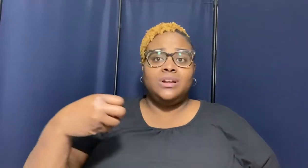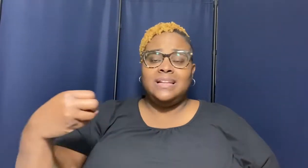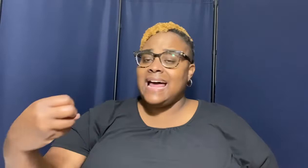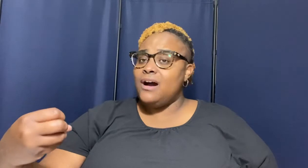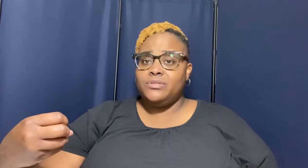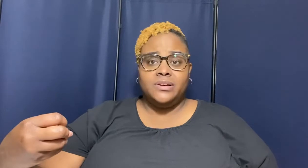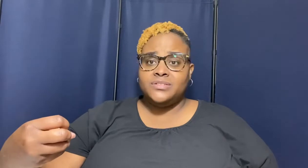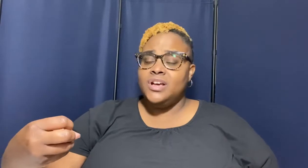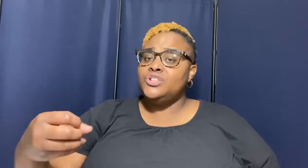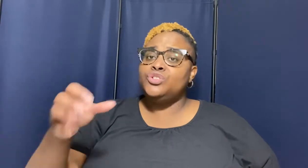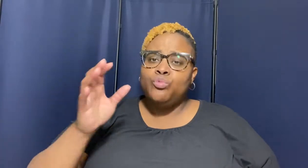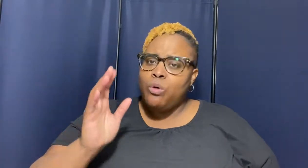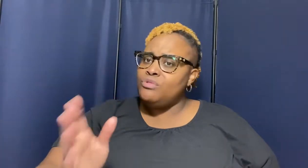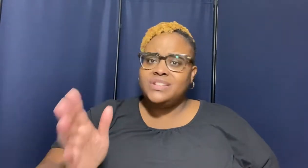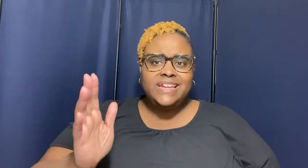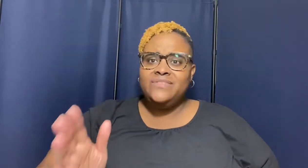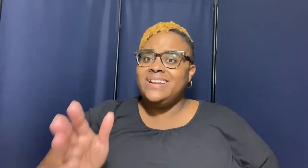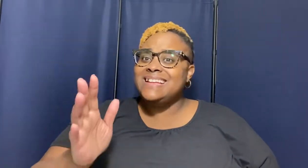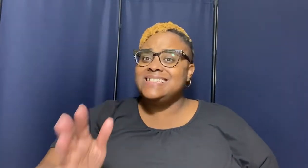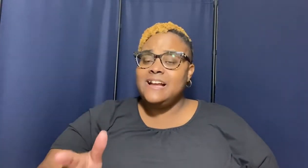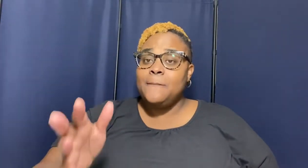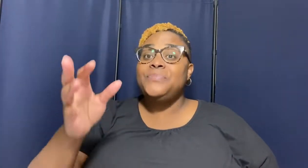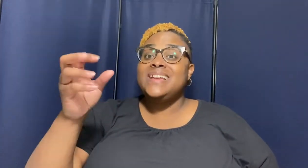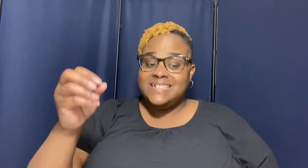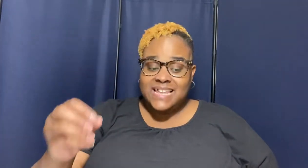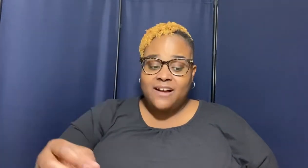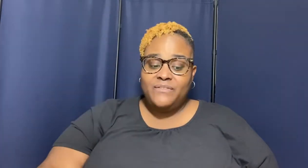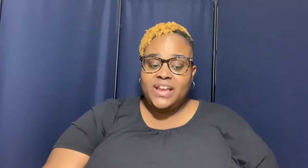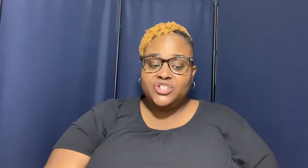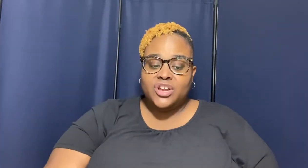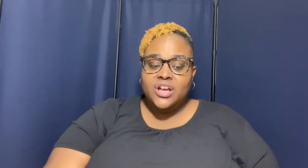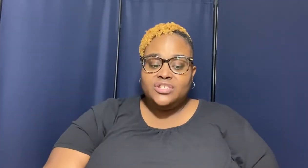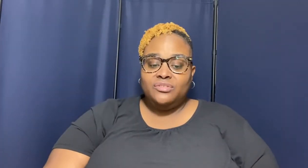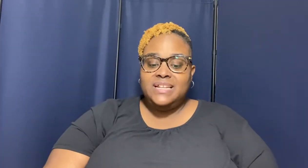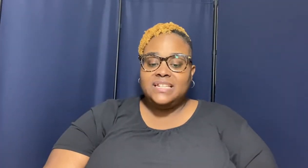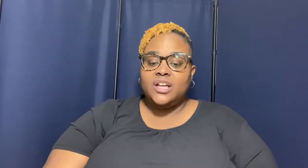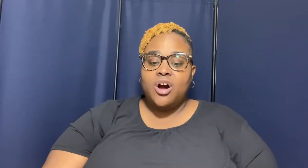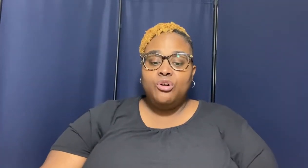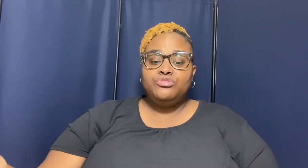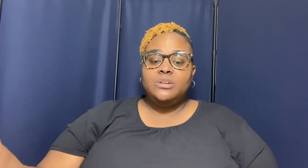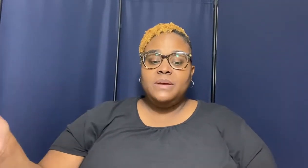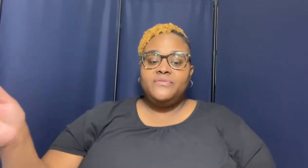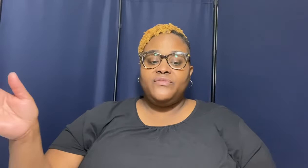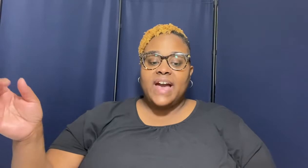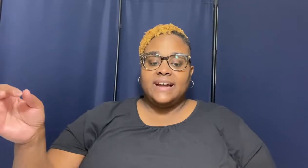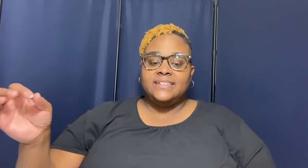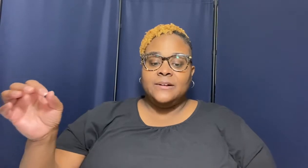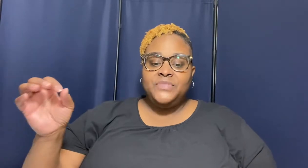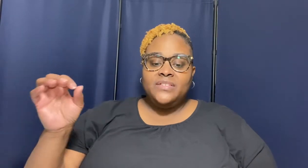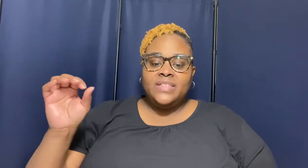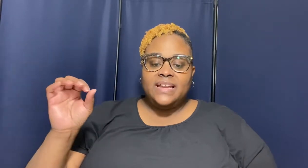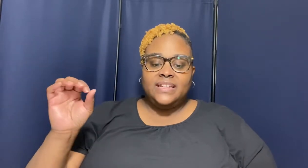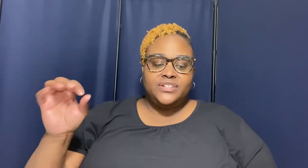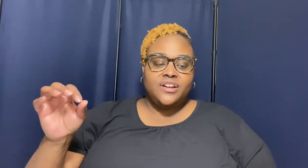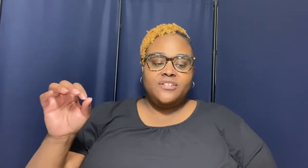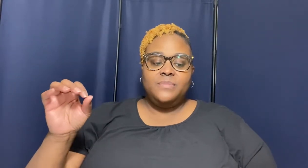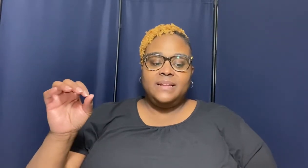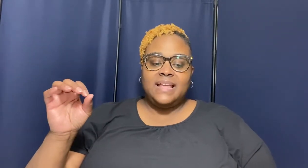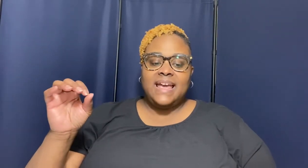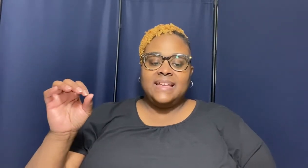allowed us to want to even accept salvation so listen the ultimate factor that determined and